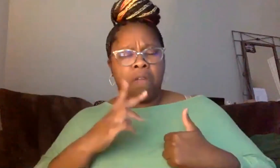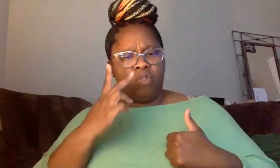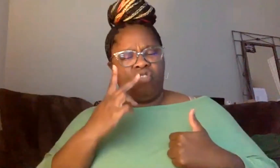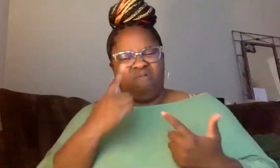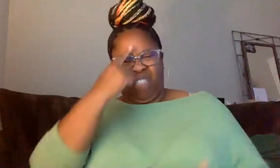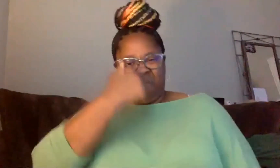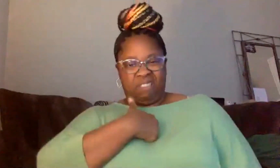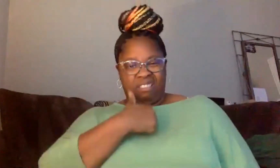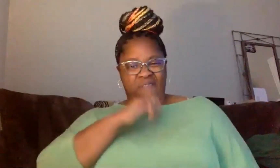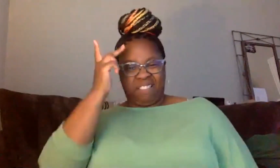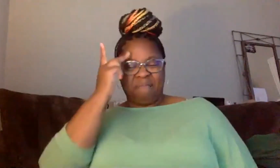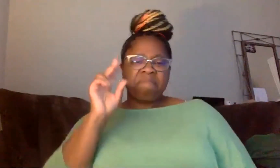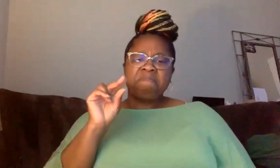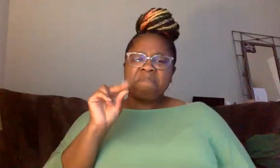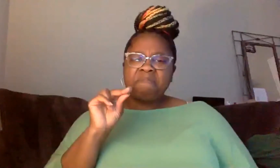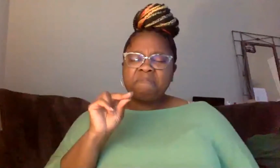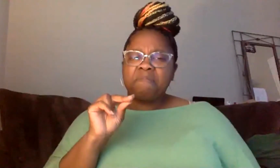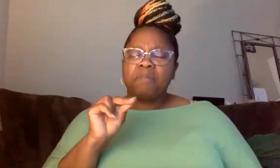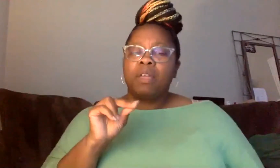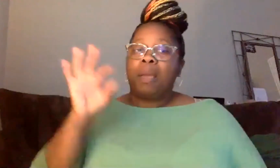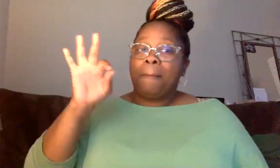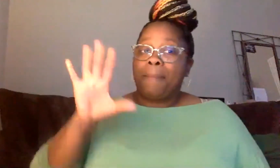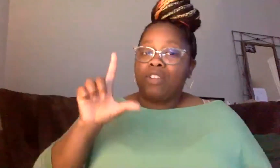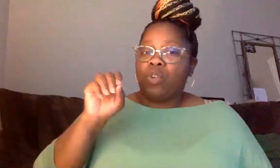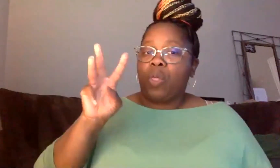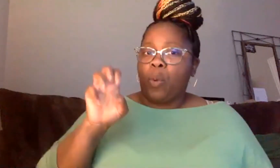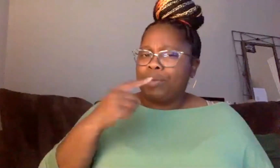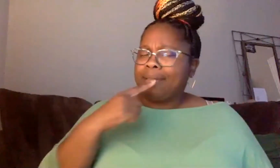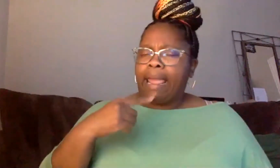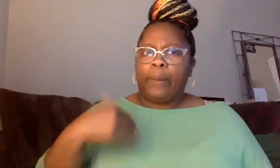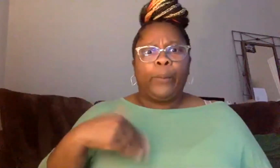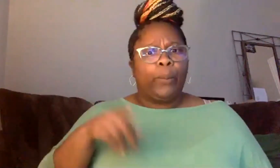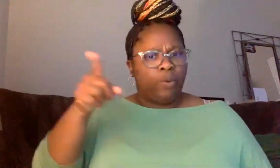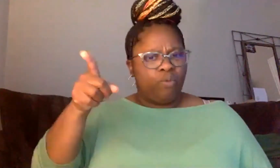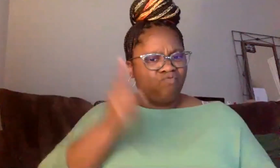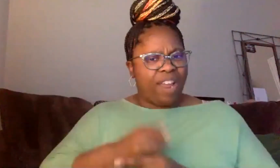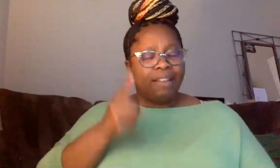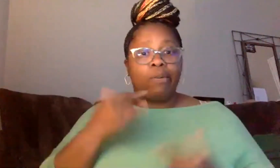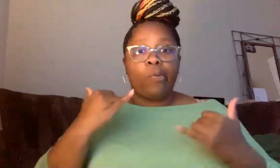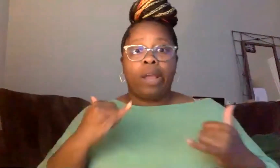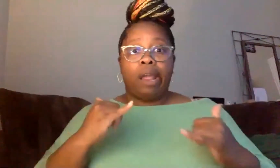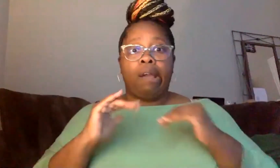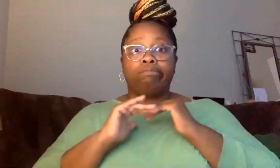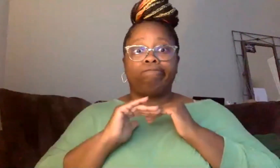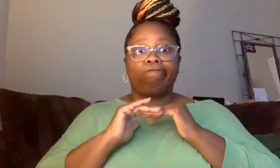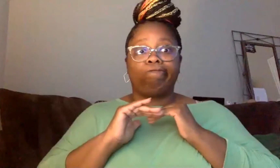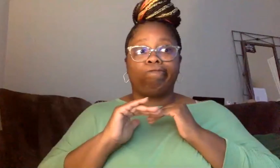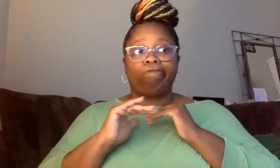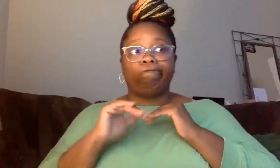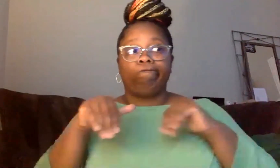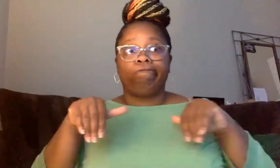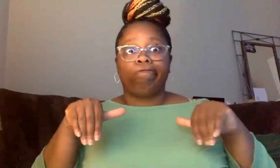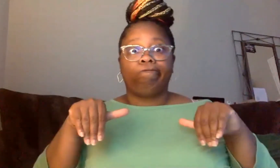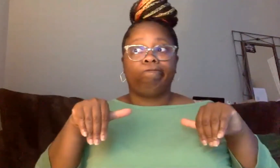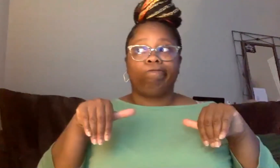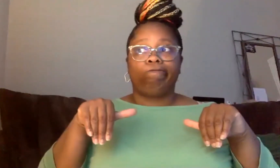But we were, and Pastor Lowe said it best earlier, we're at a standstill where we can't afford to sleep